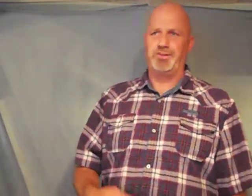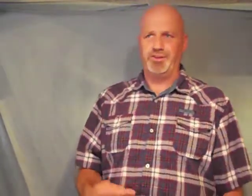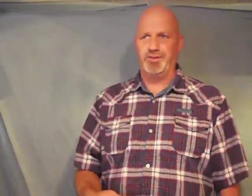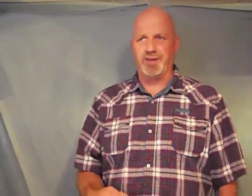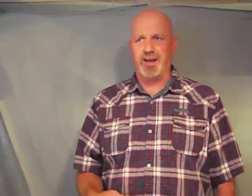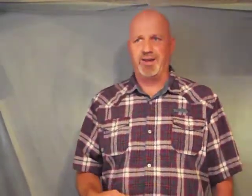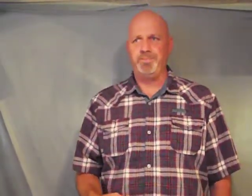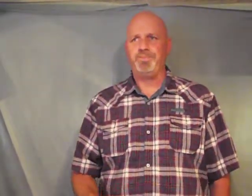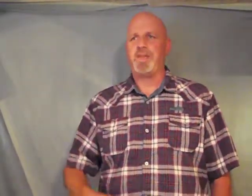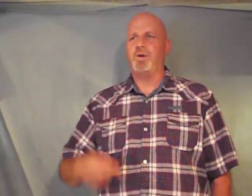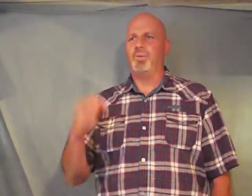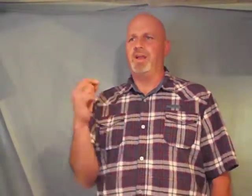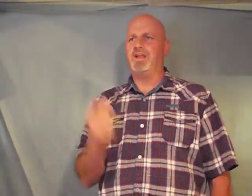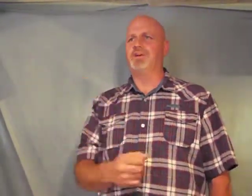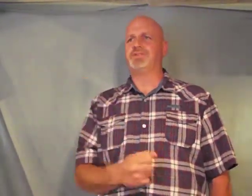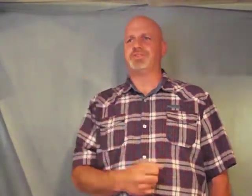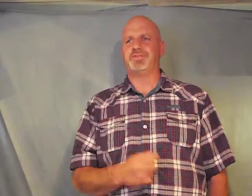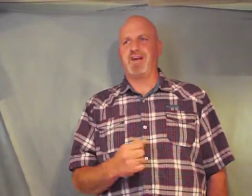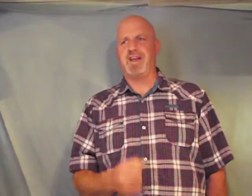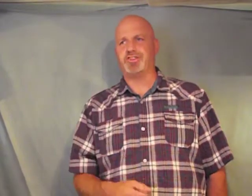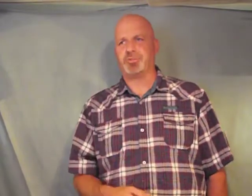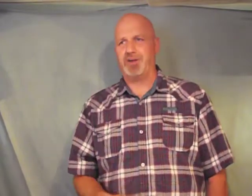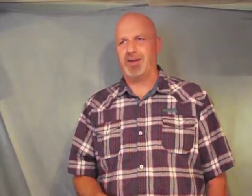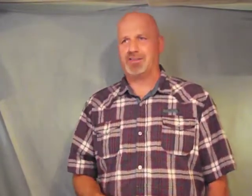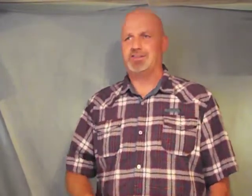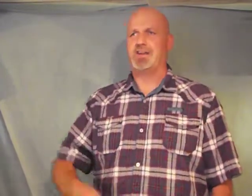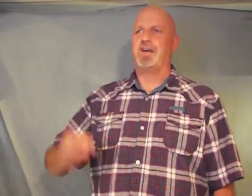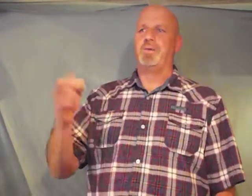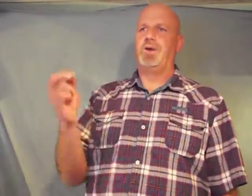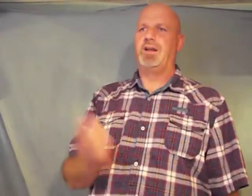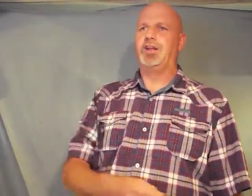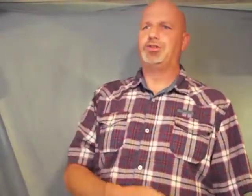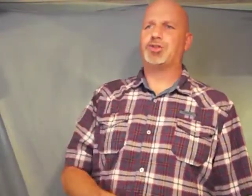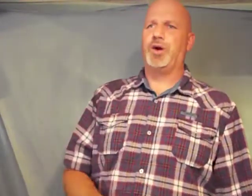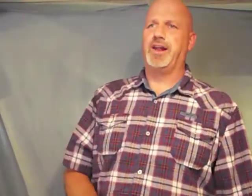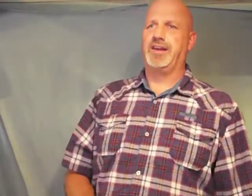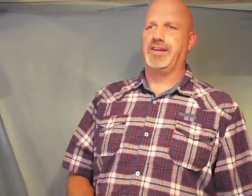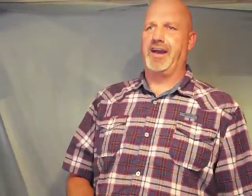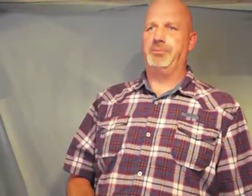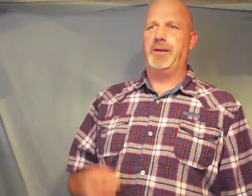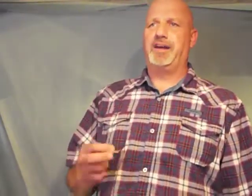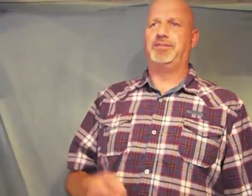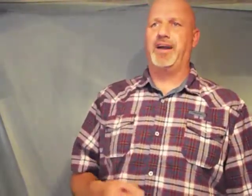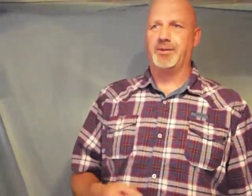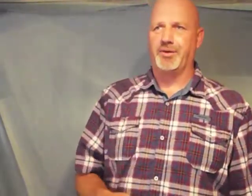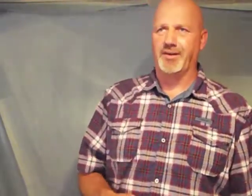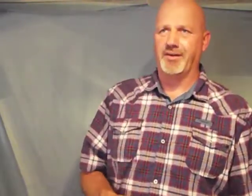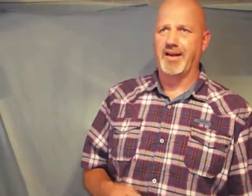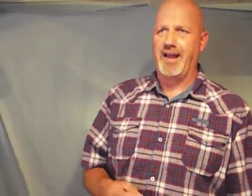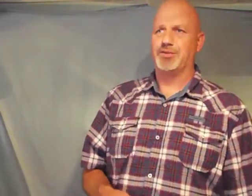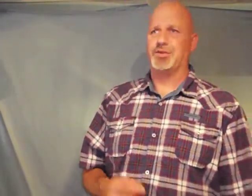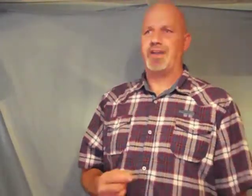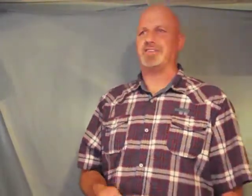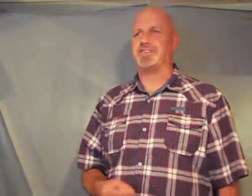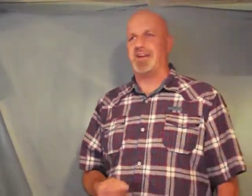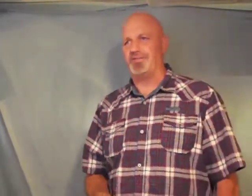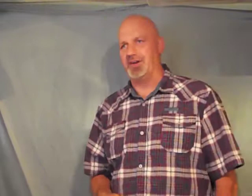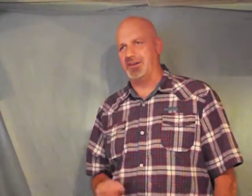to you God we lose the financial blessings we lose quality time made available in our lives without suffering to